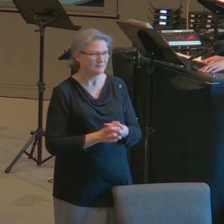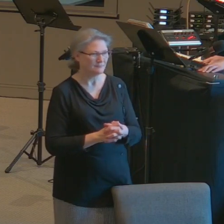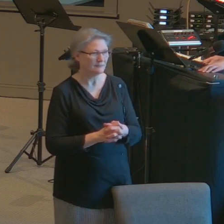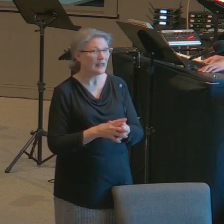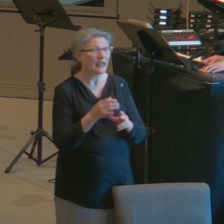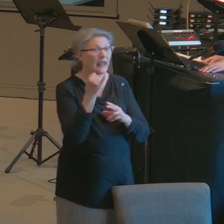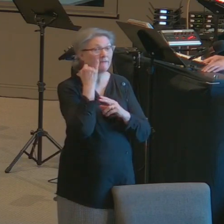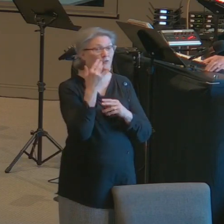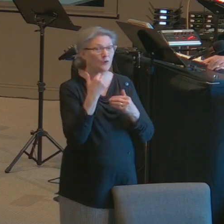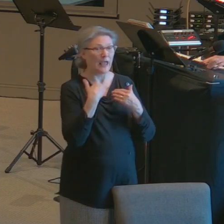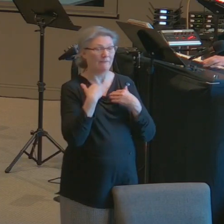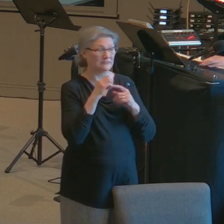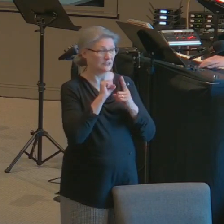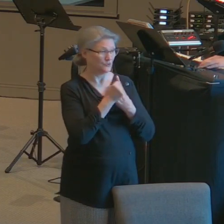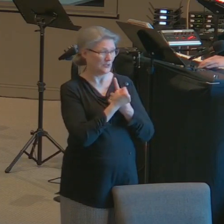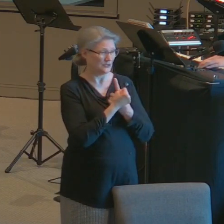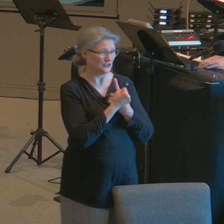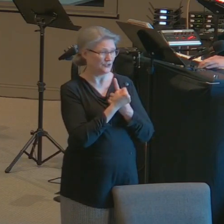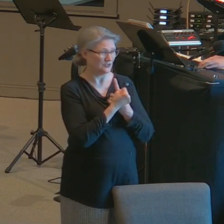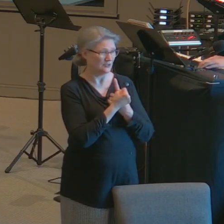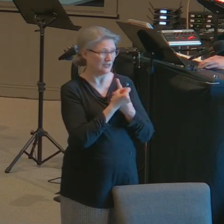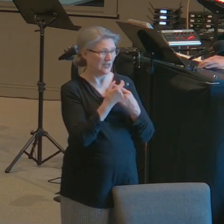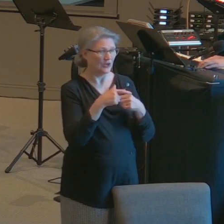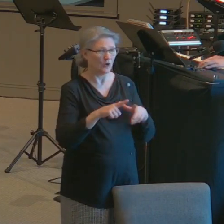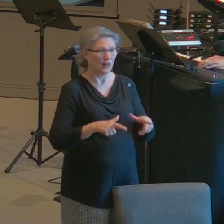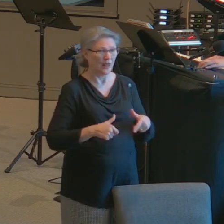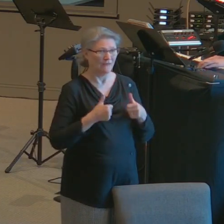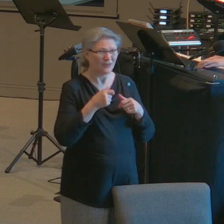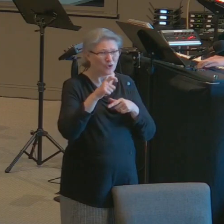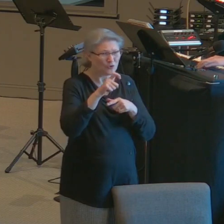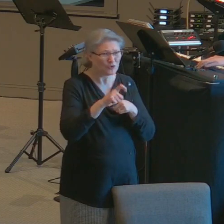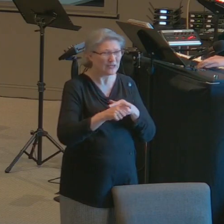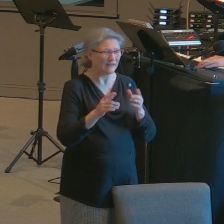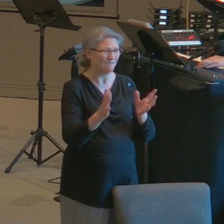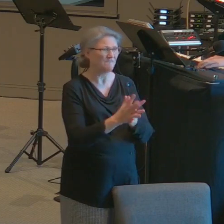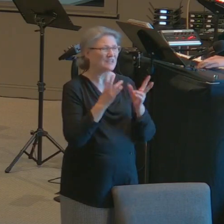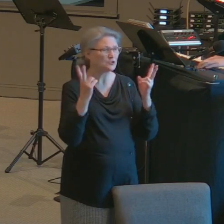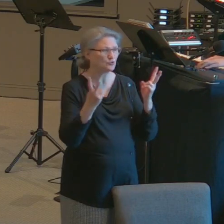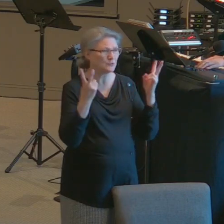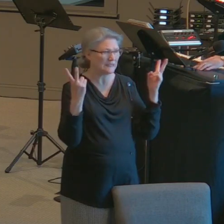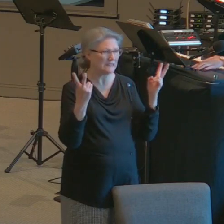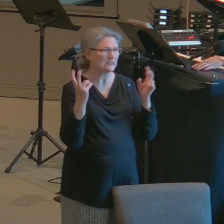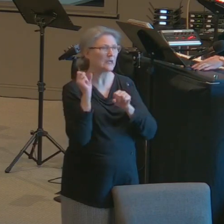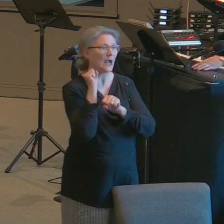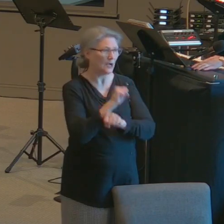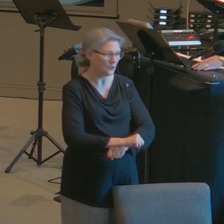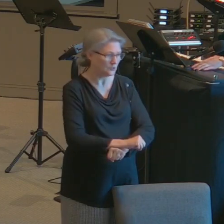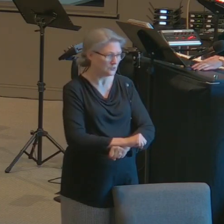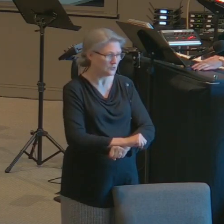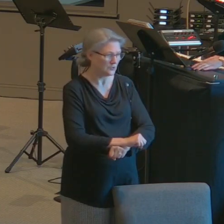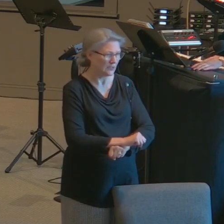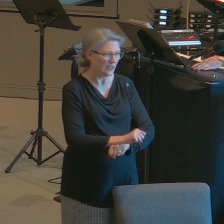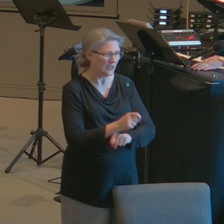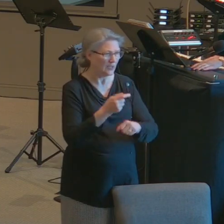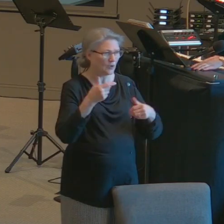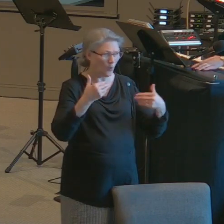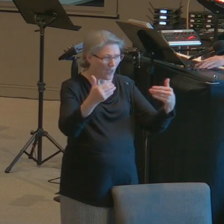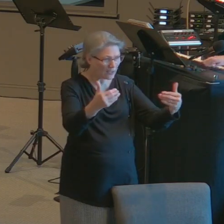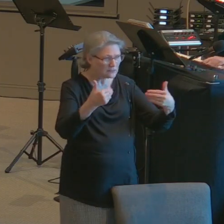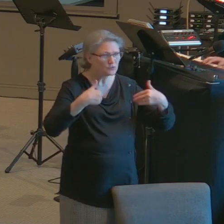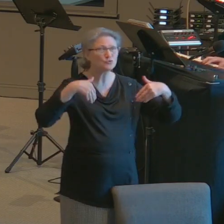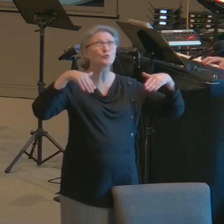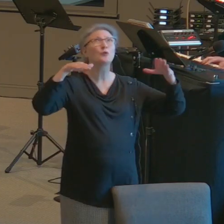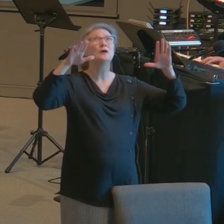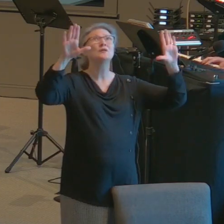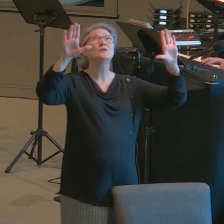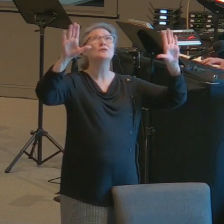if you have a situation in your life that you need victory over if you will surrender your